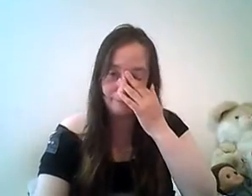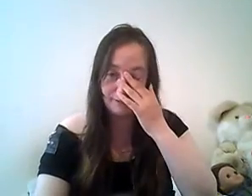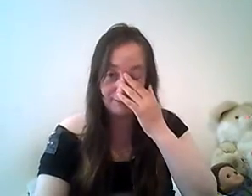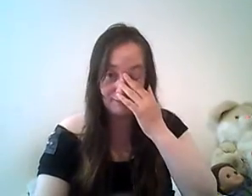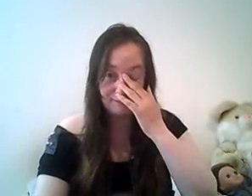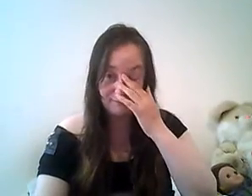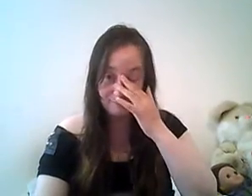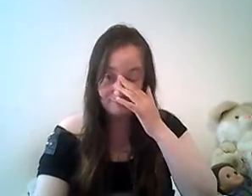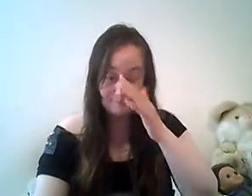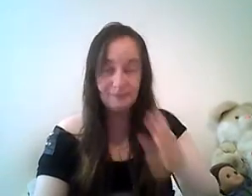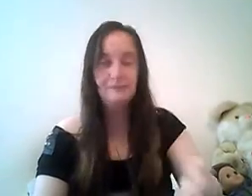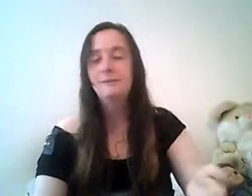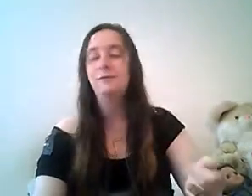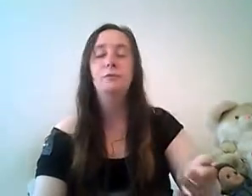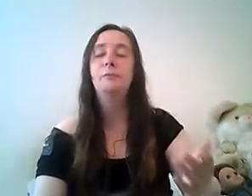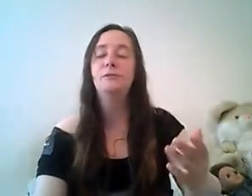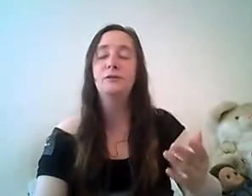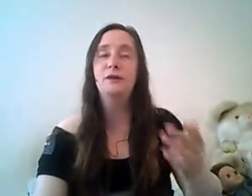brad no brad sorry